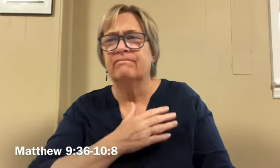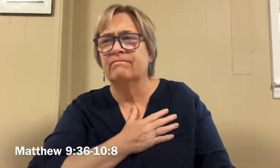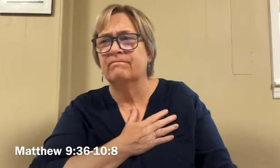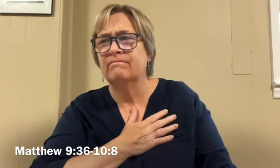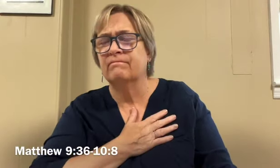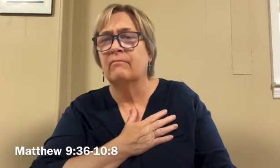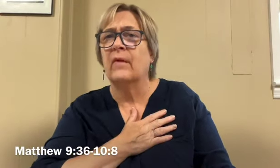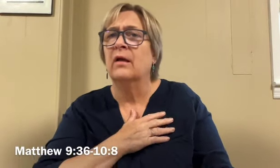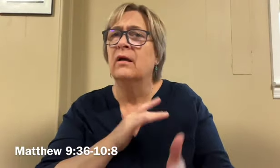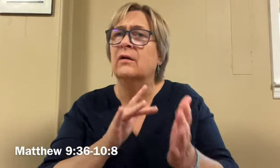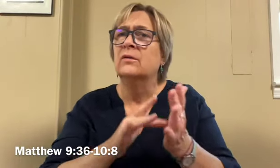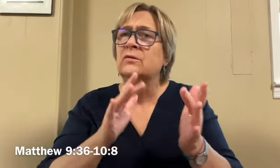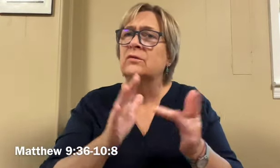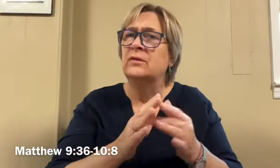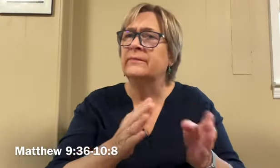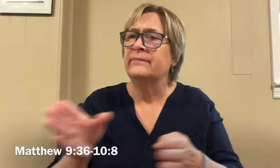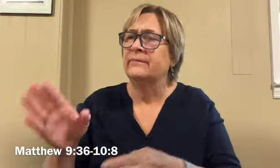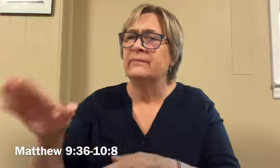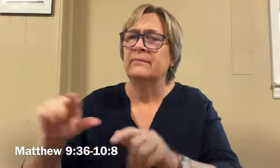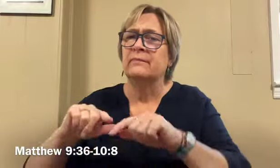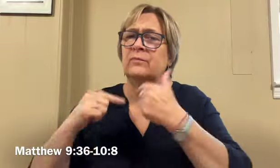Then he said to his disciples,